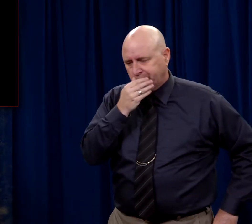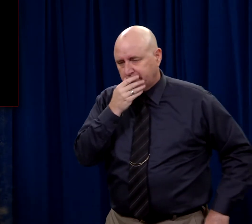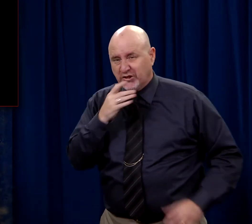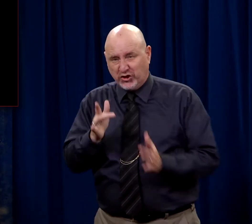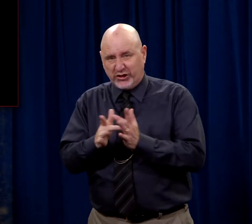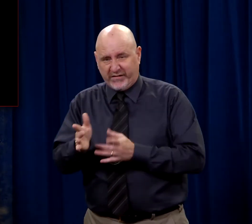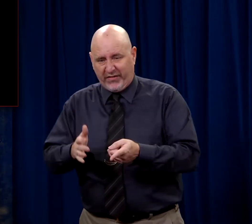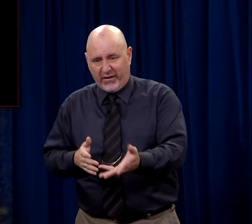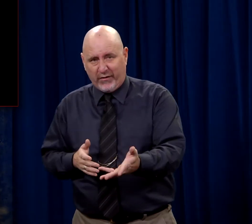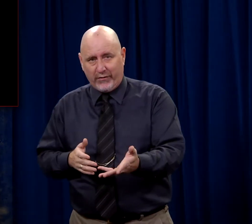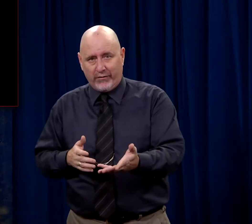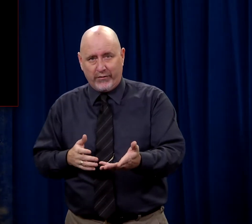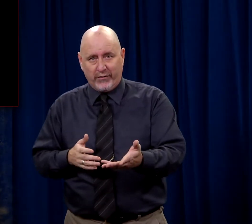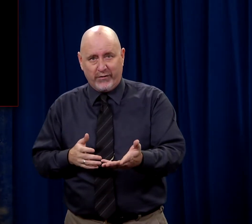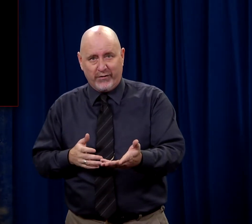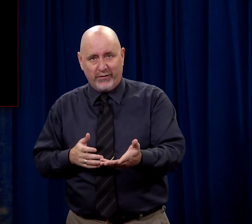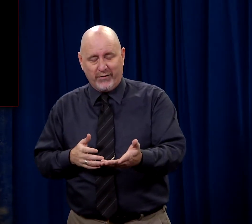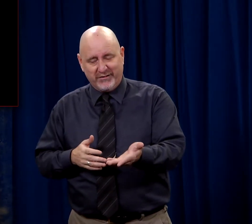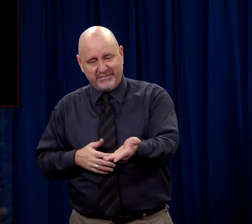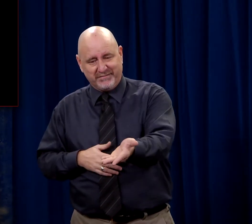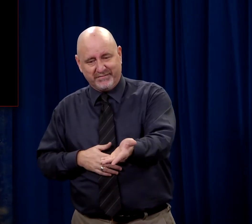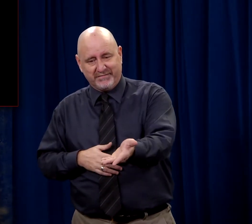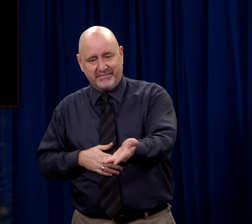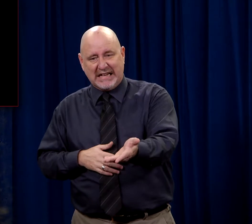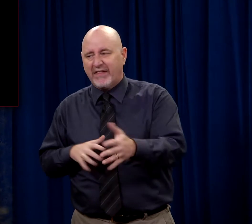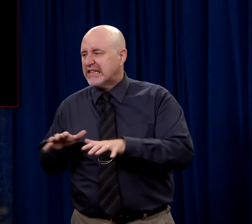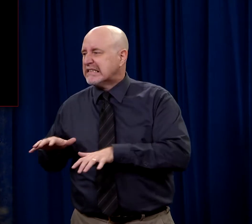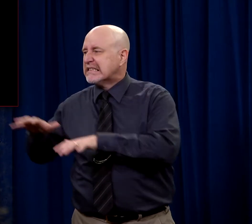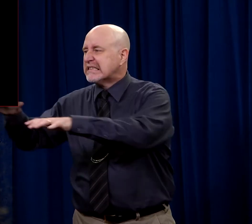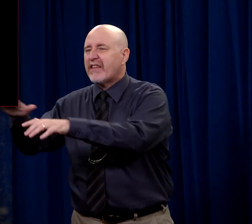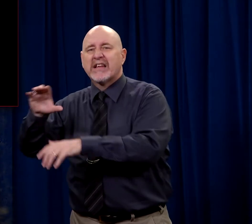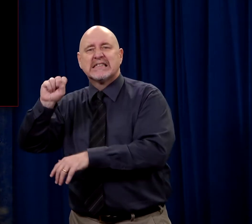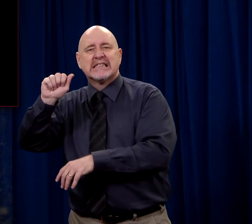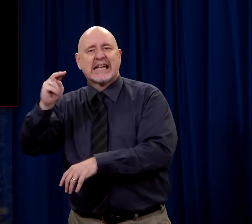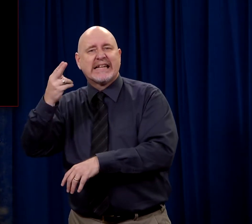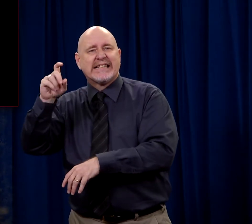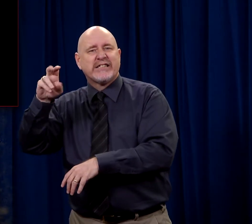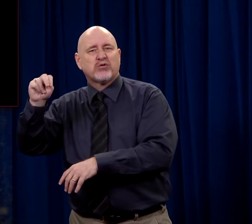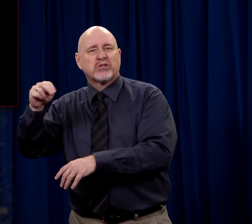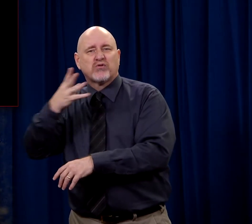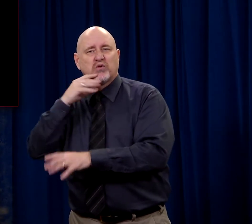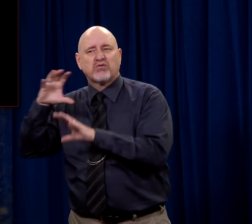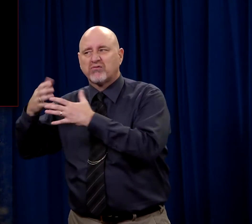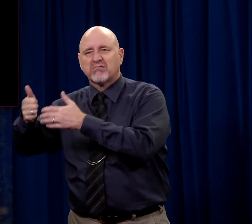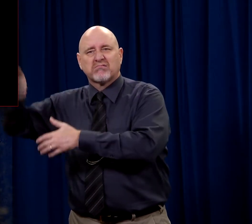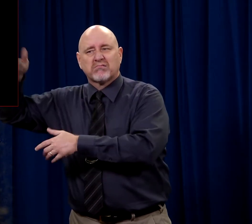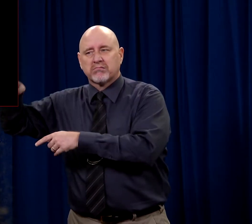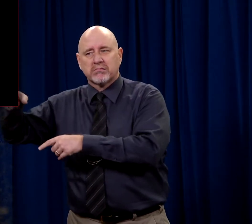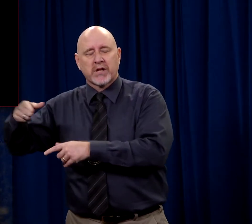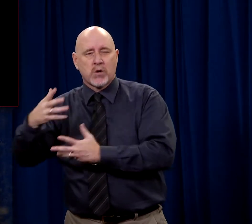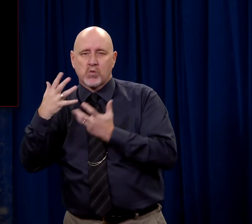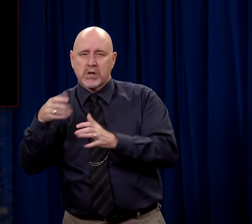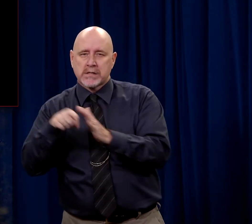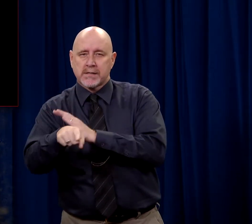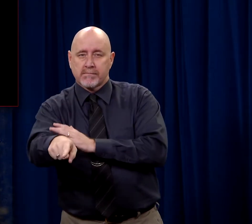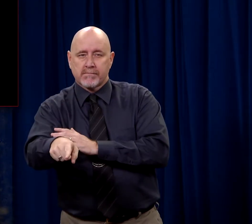So here is Jesus. Here is this Sanhedrin. And they want blood.